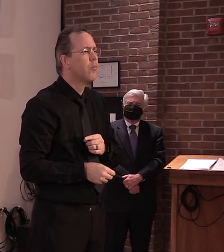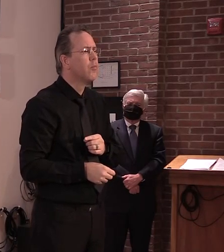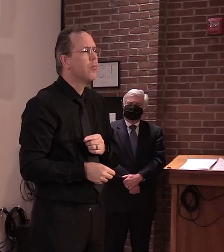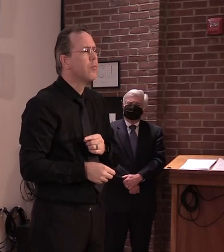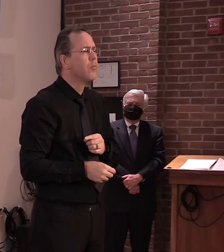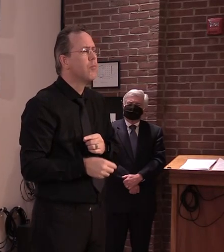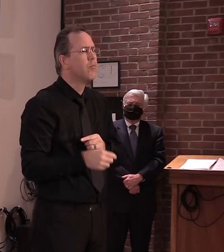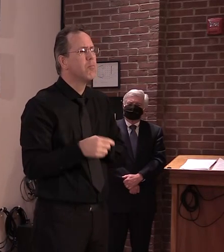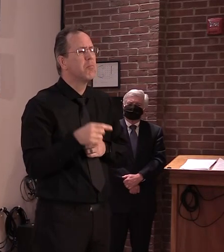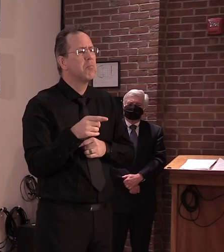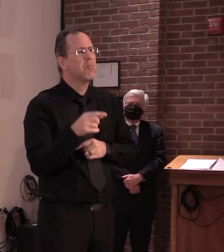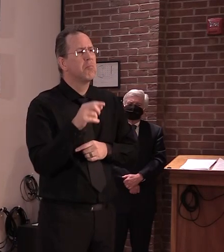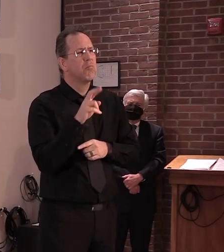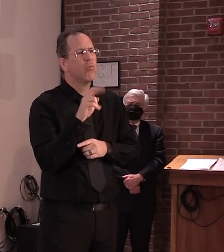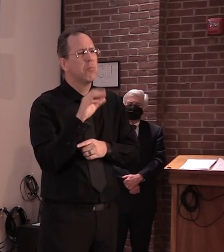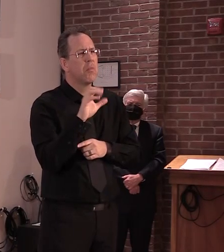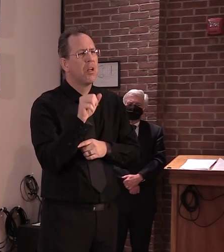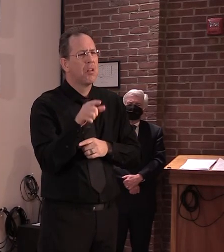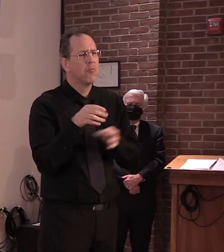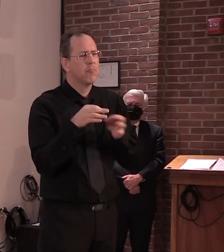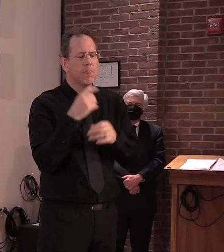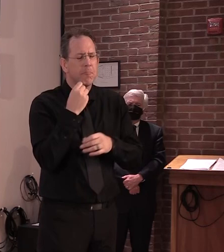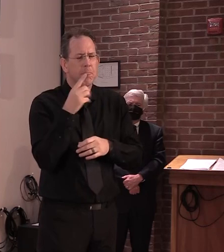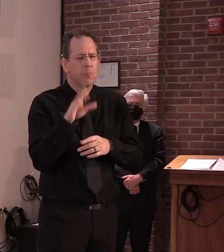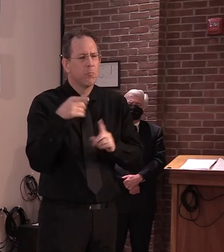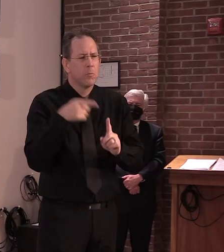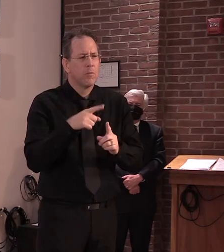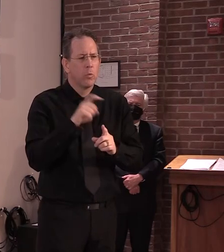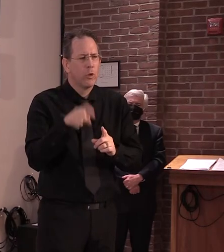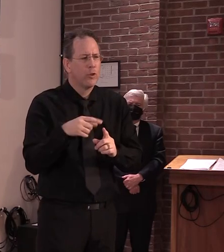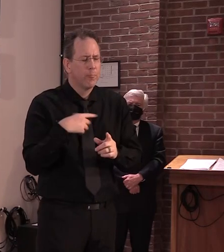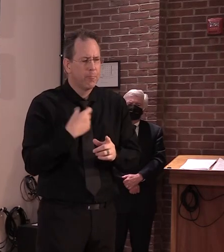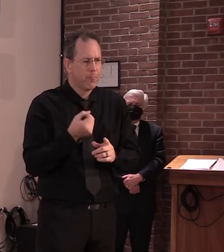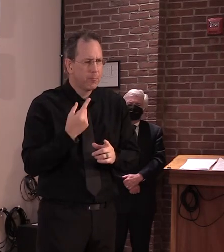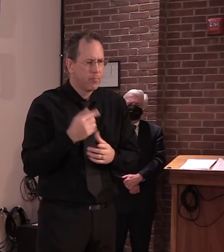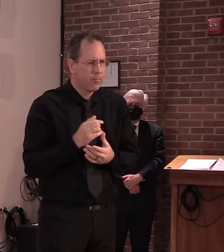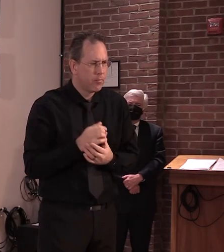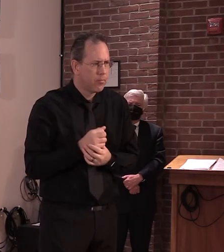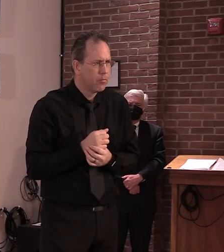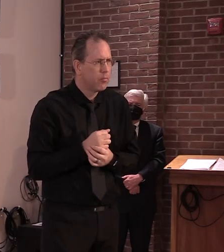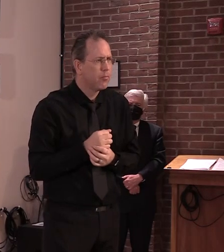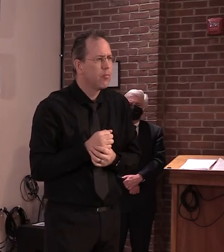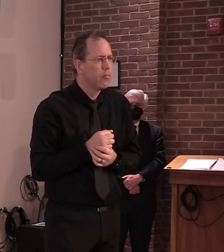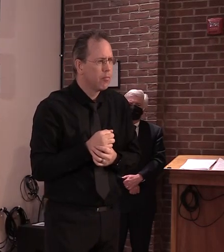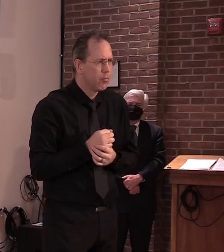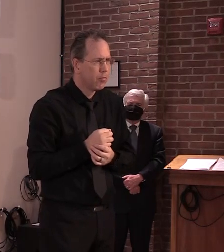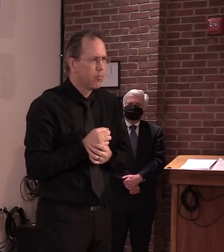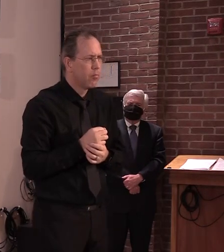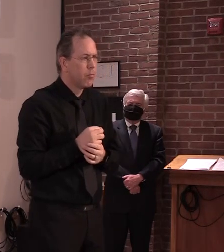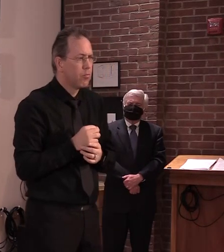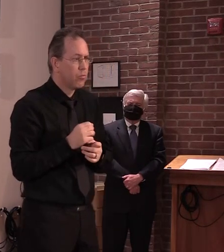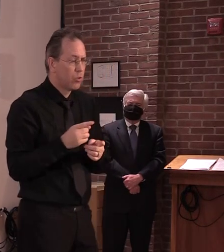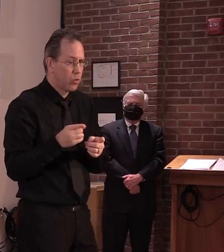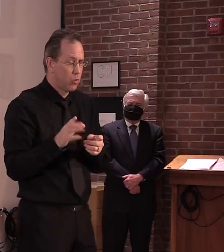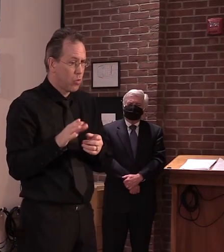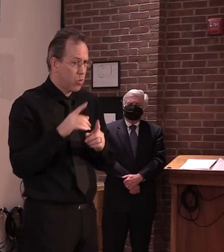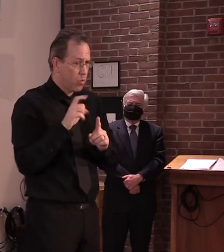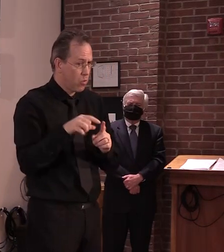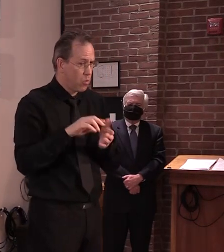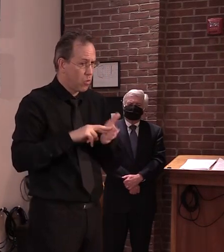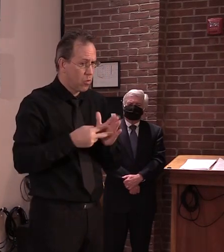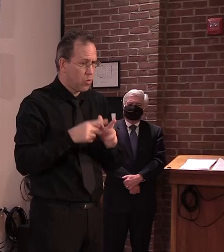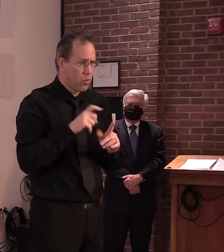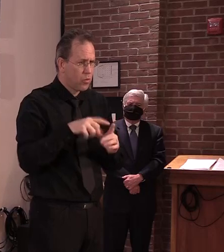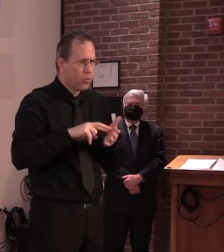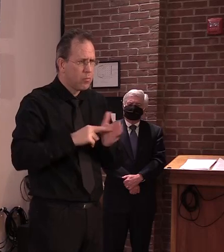part of the challenge here? Are you asking if the total number of cases